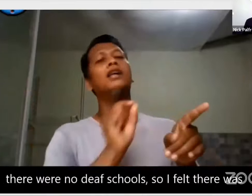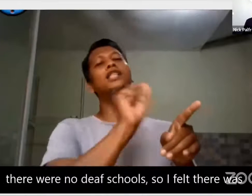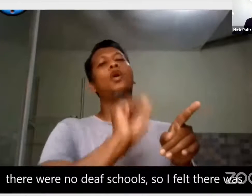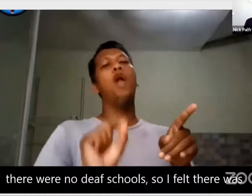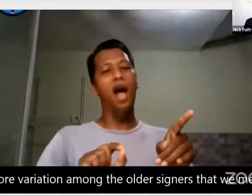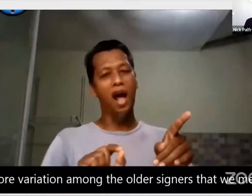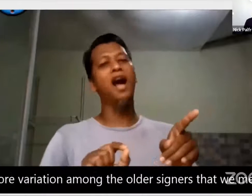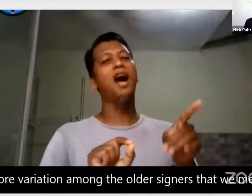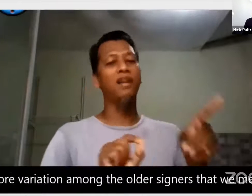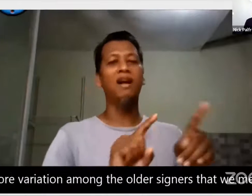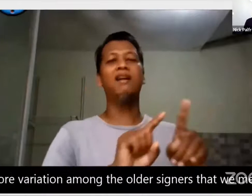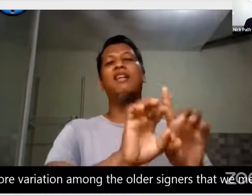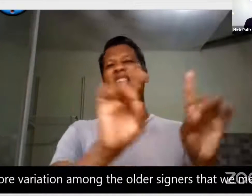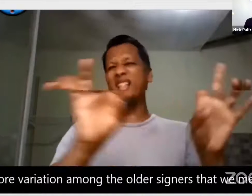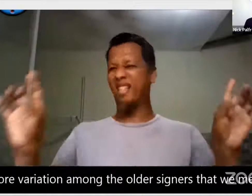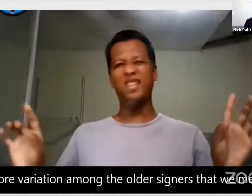schools.